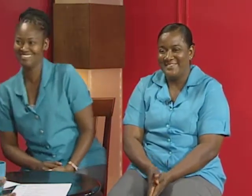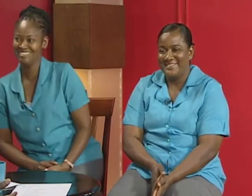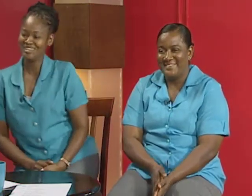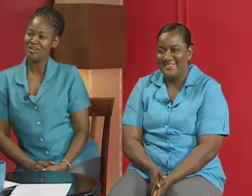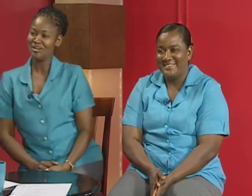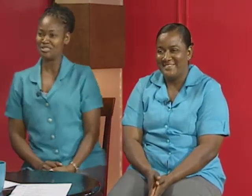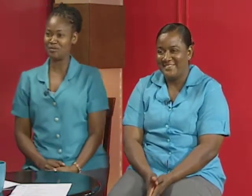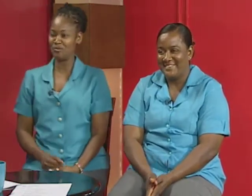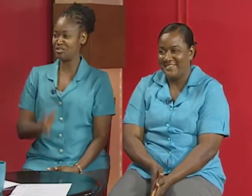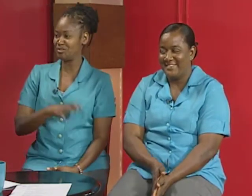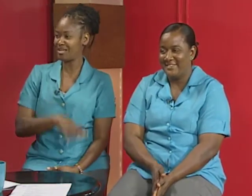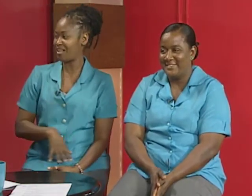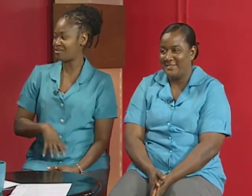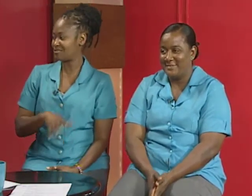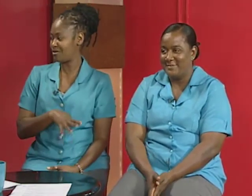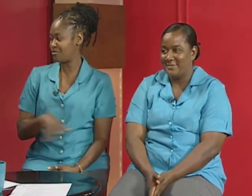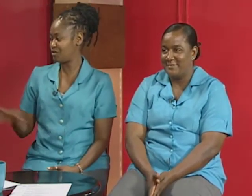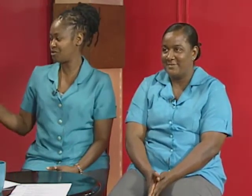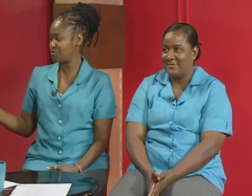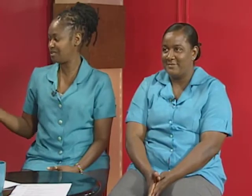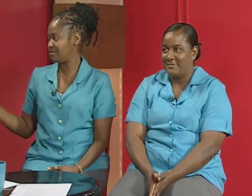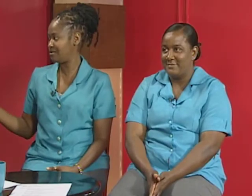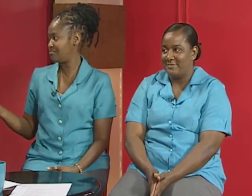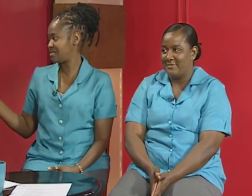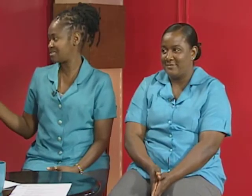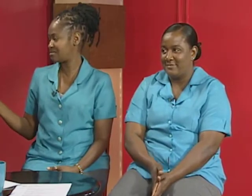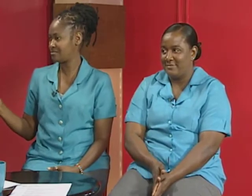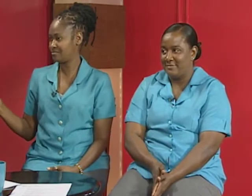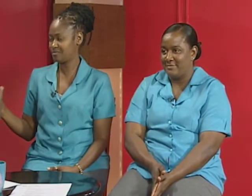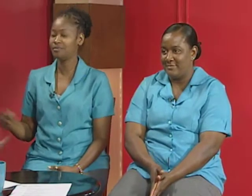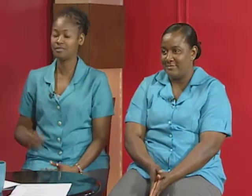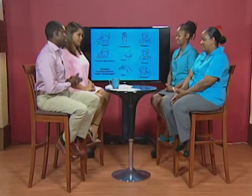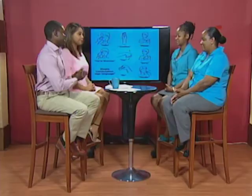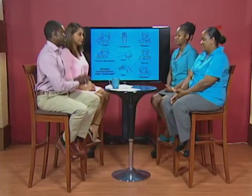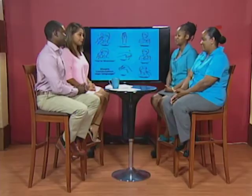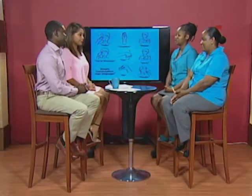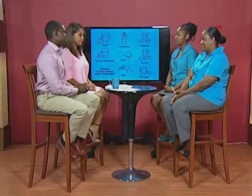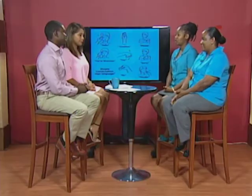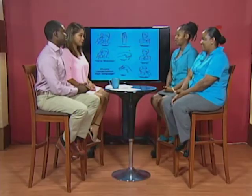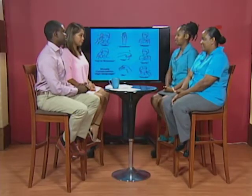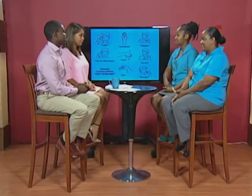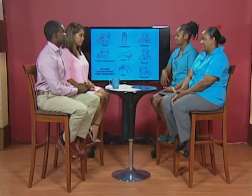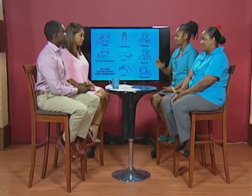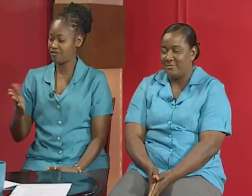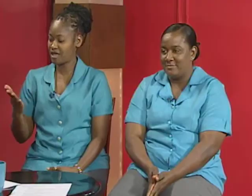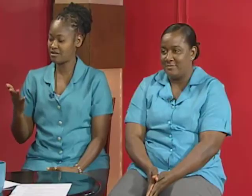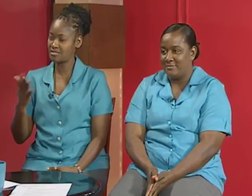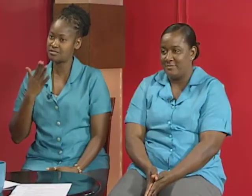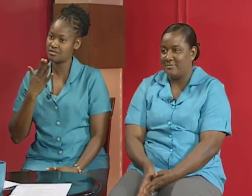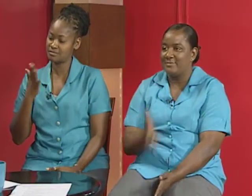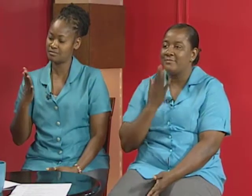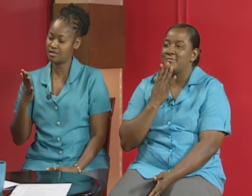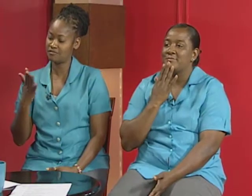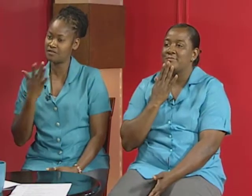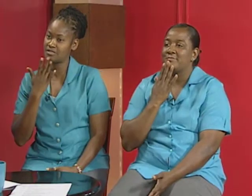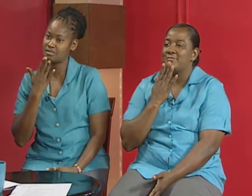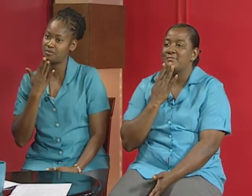yeah so we're going to do the colors or we're going to do the the colors first okay sure okay first sign for colors it's just other fingers appear